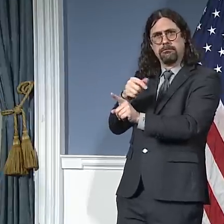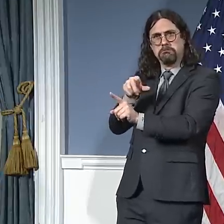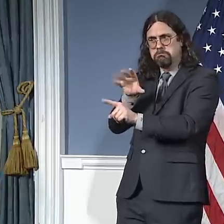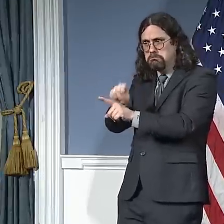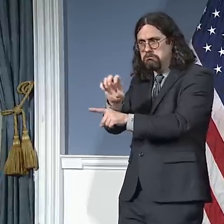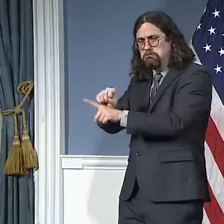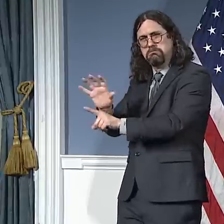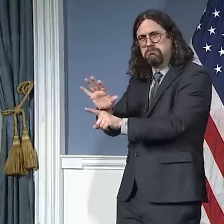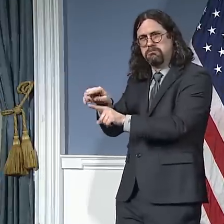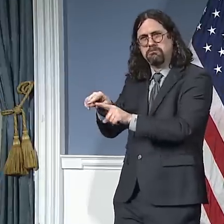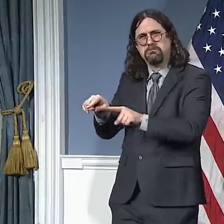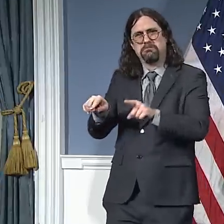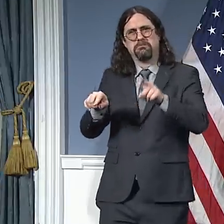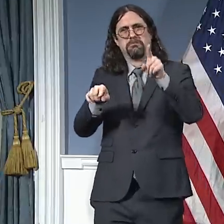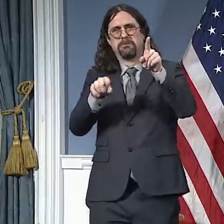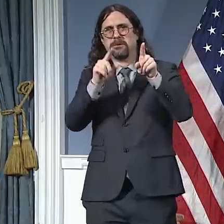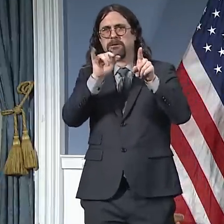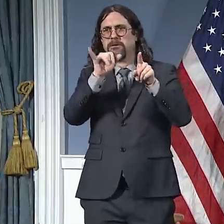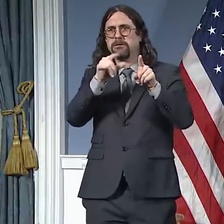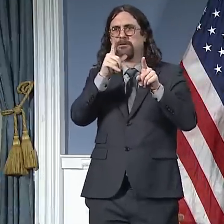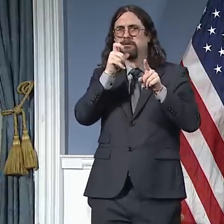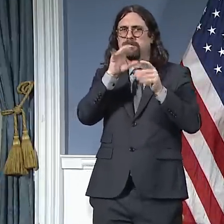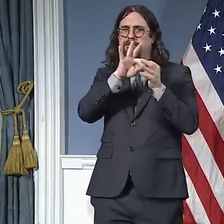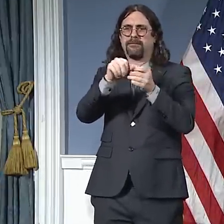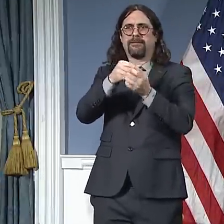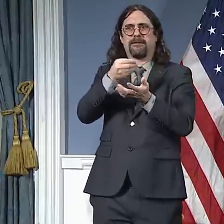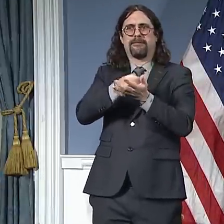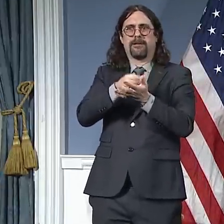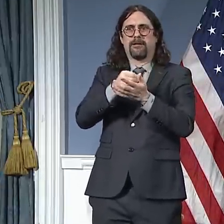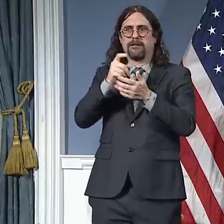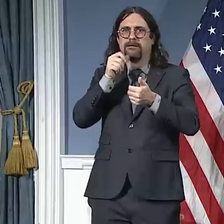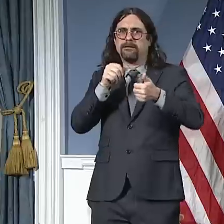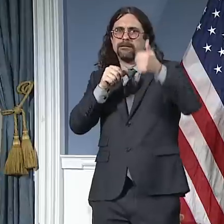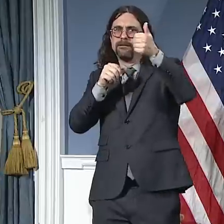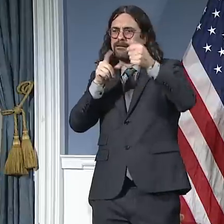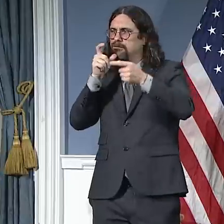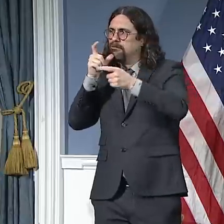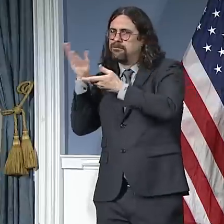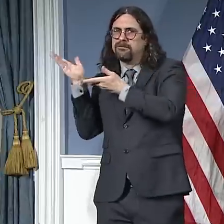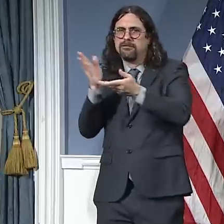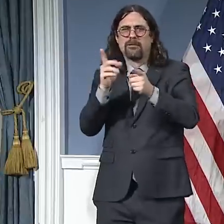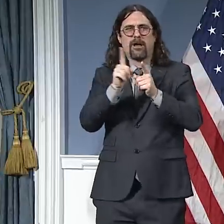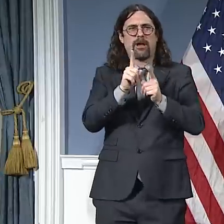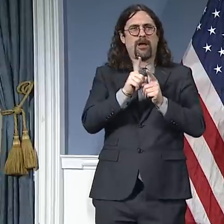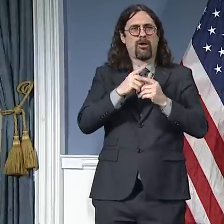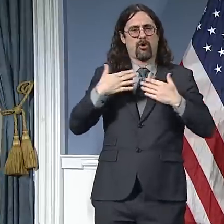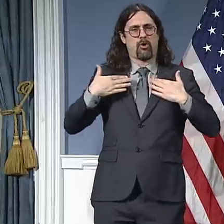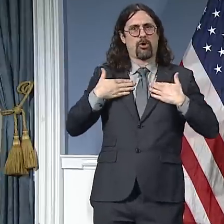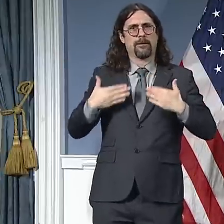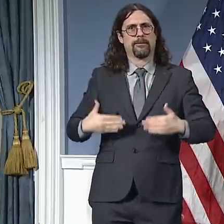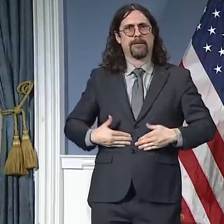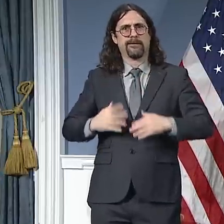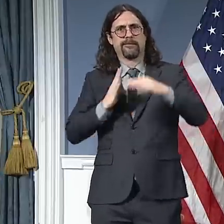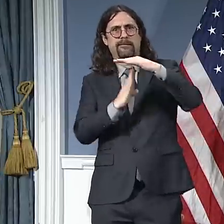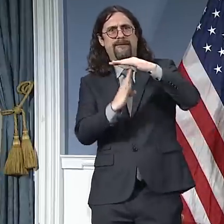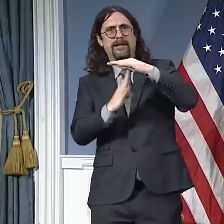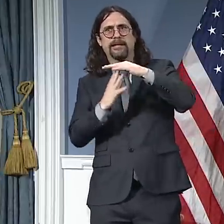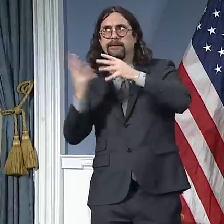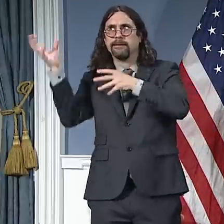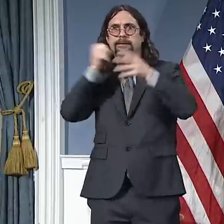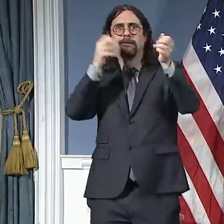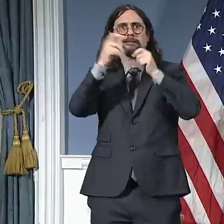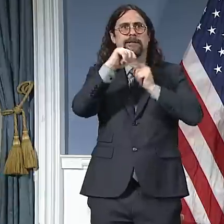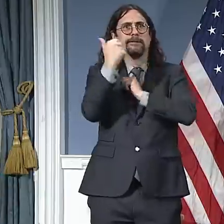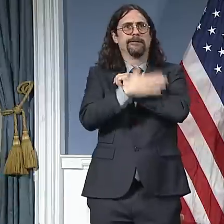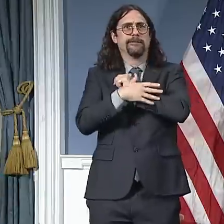human being. So the last thing we want to do is have a situation where the worker is put into jail